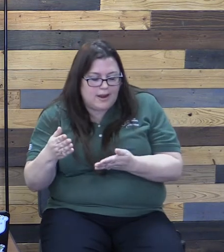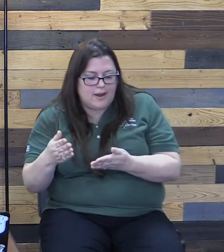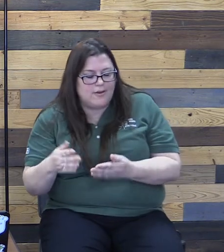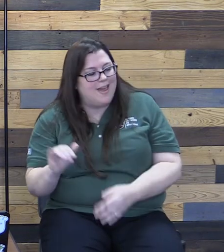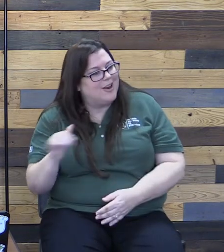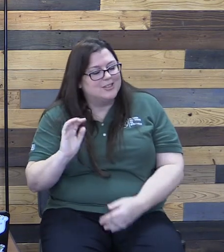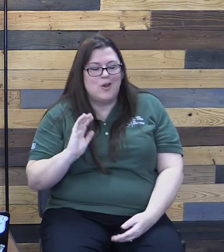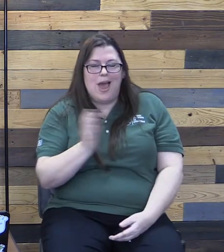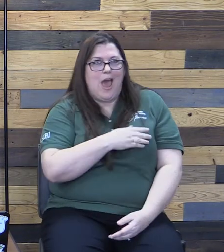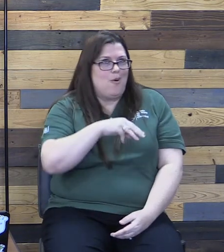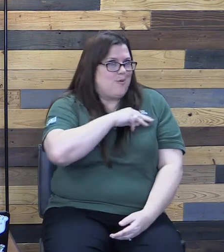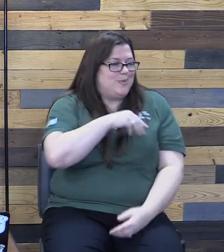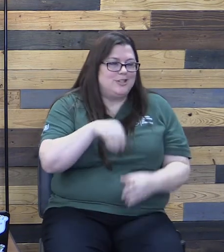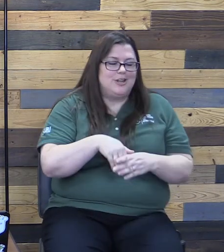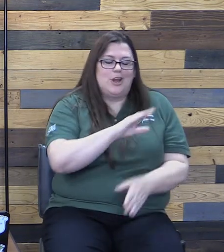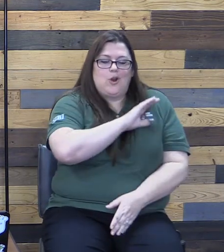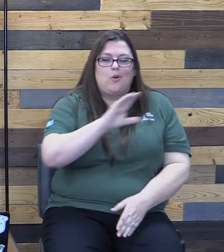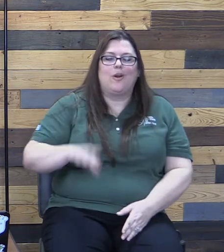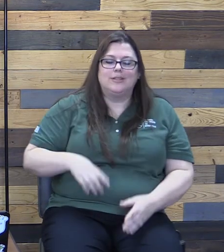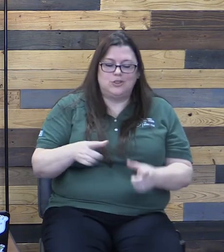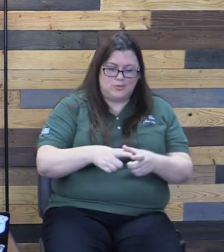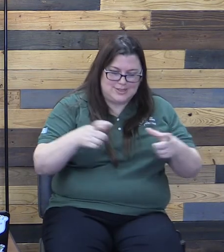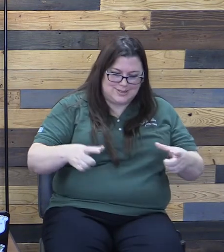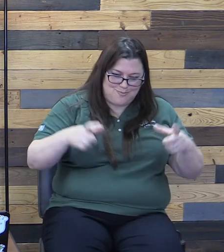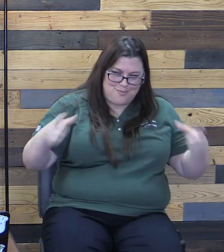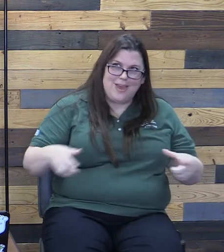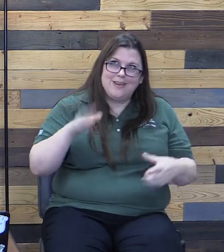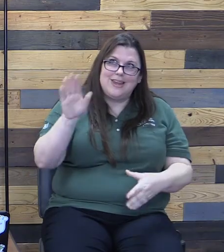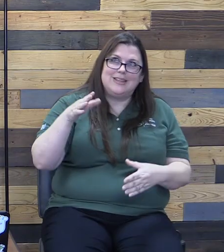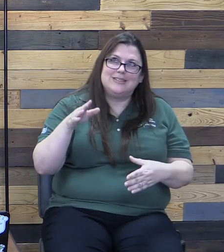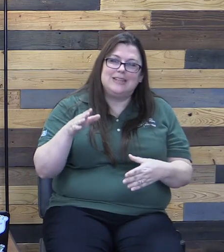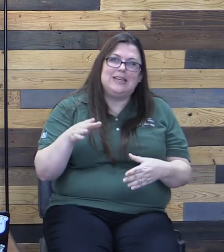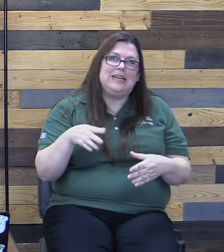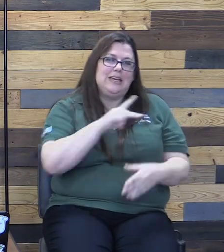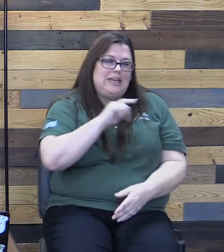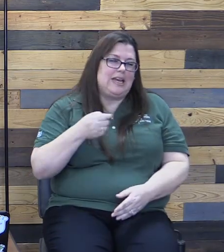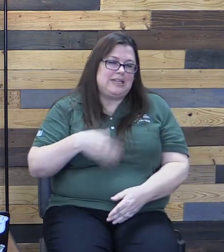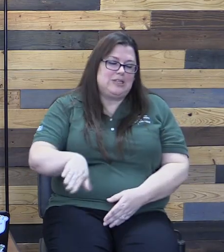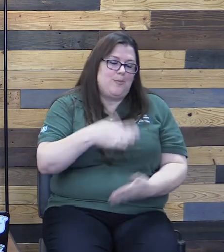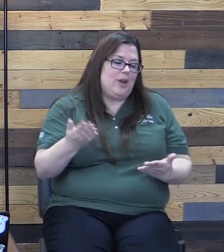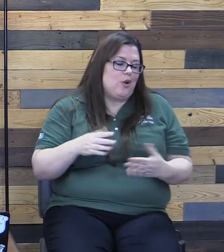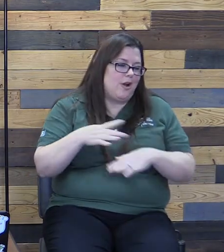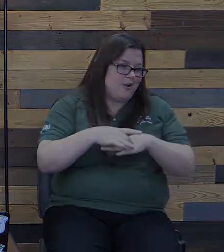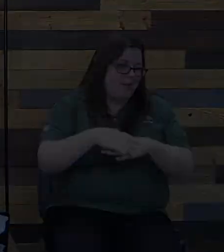in Christ, which is to expand his kingdom here on earth. Thank you for your attention.